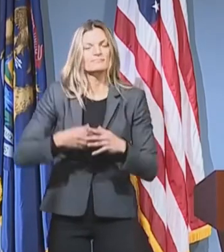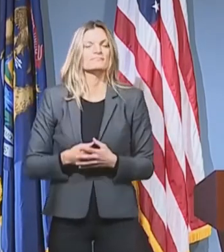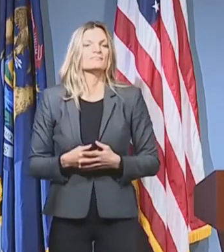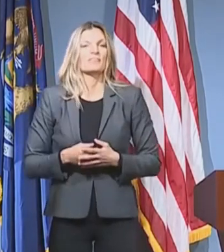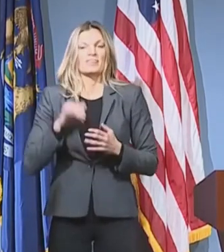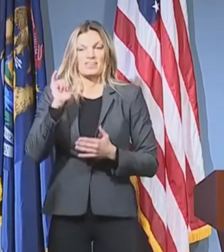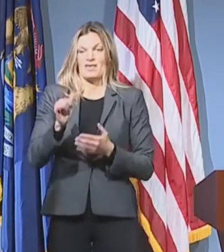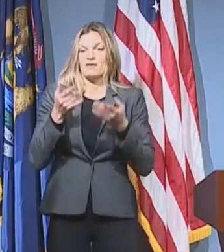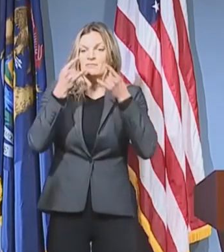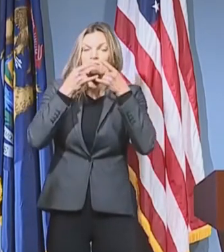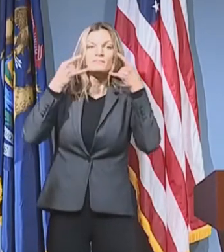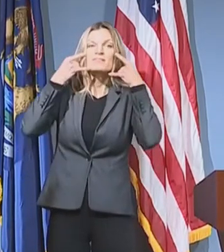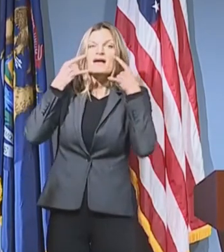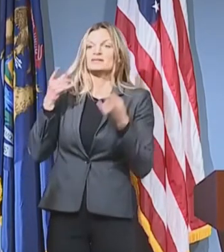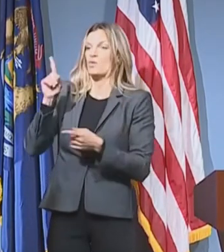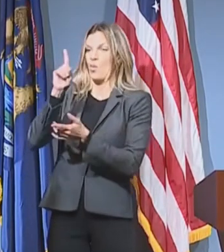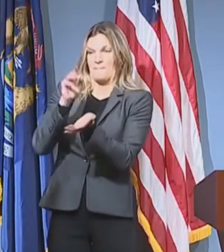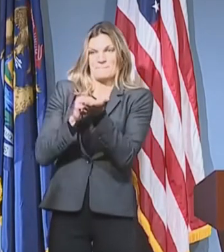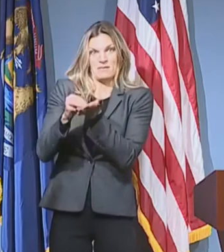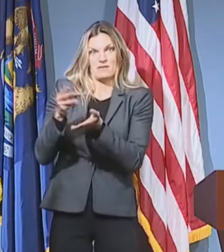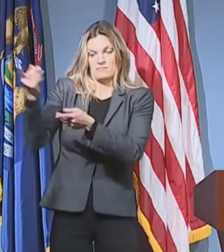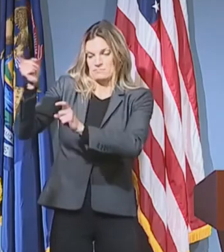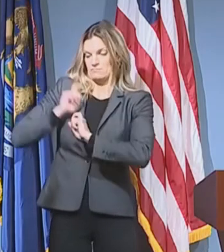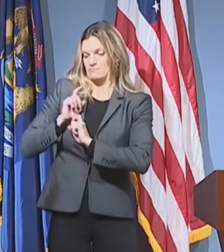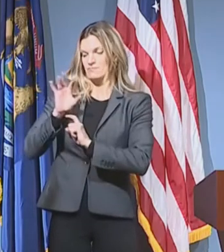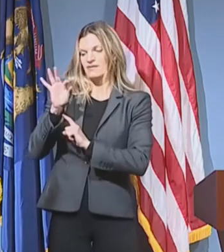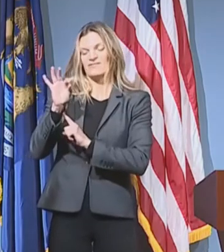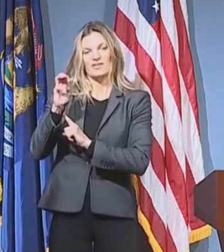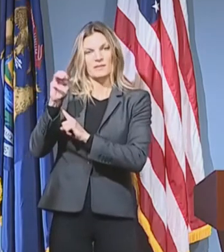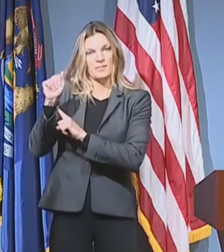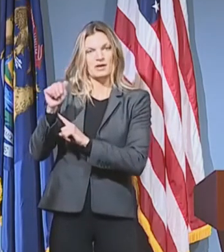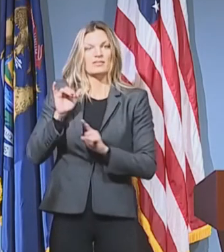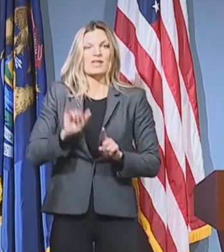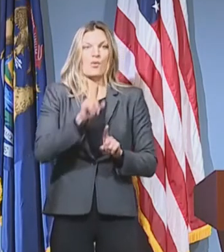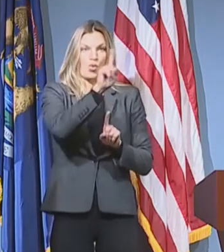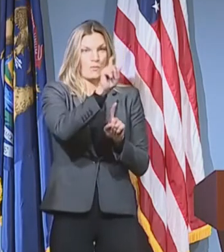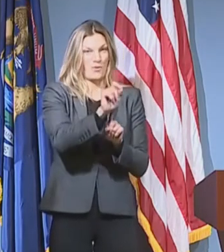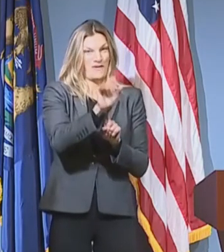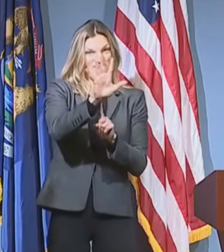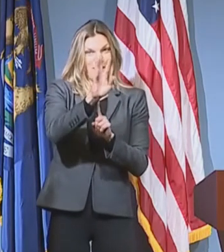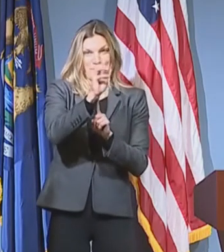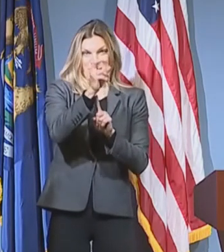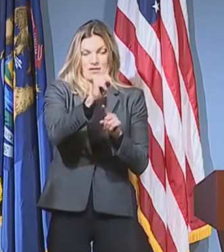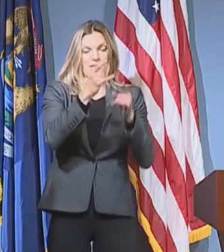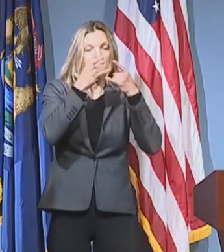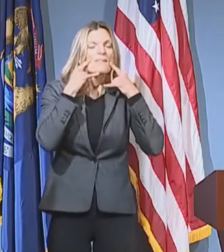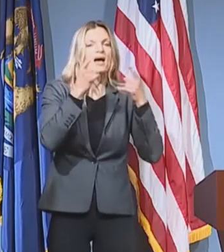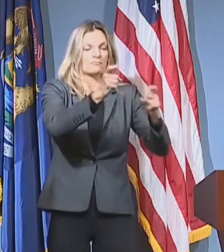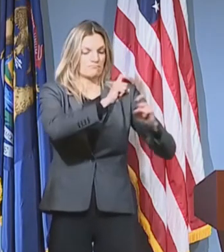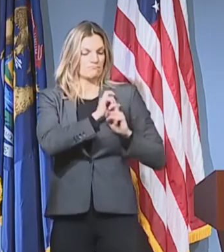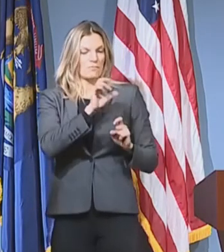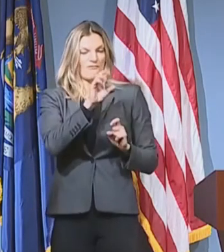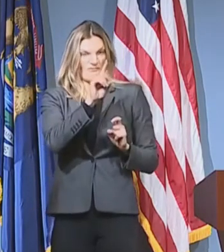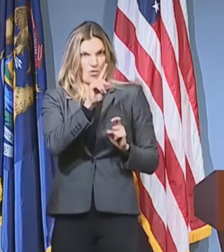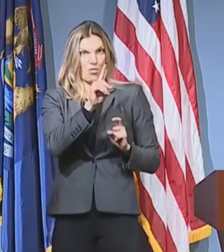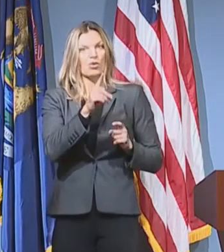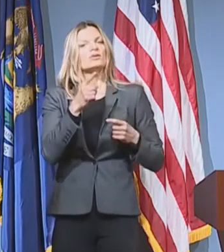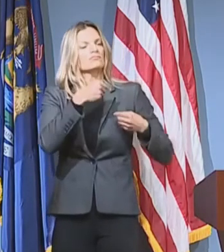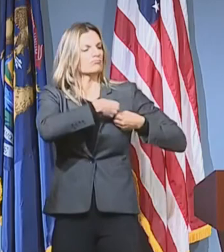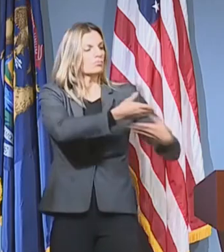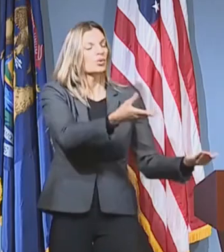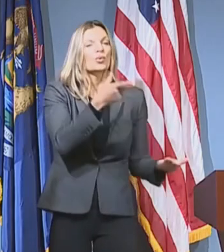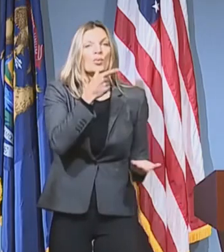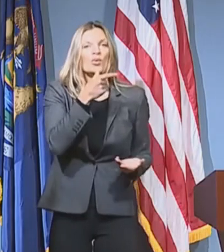coverings from FEMA, 1.5 million from Ford will go to low income schools, the city of Detroit,